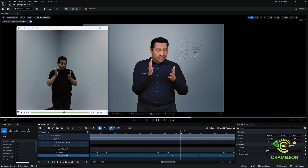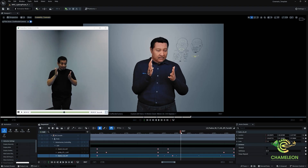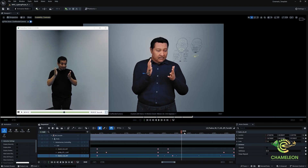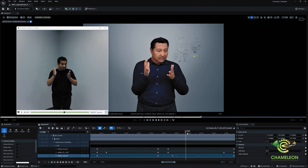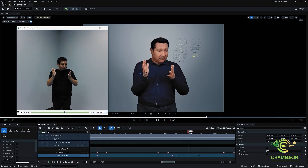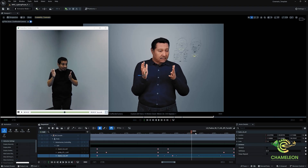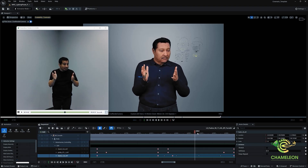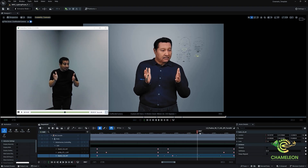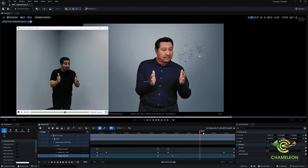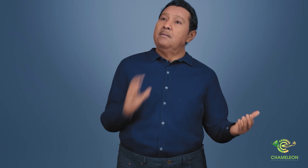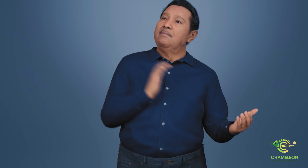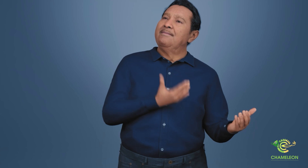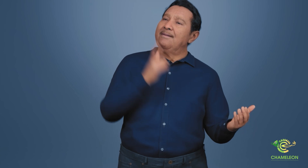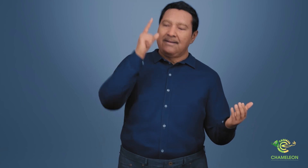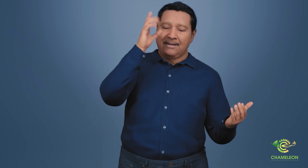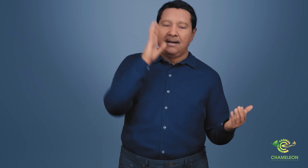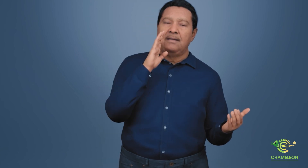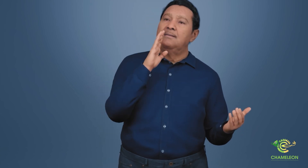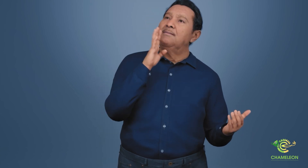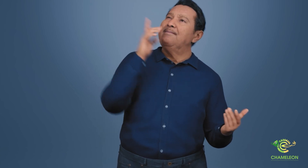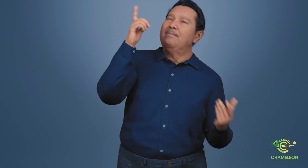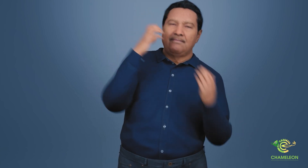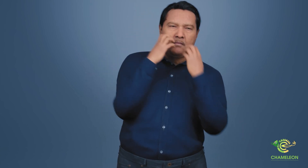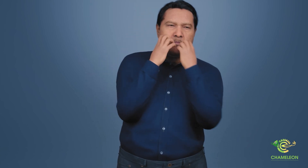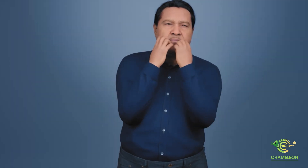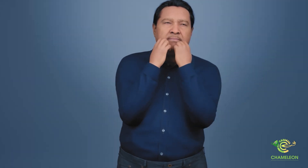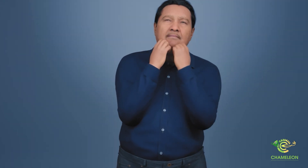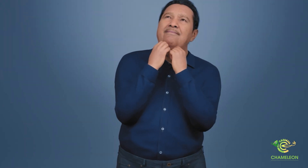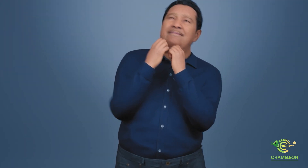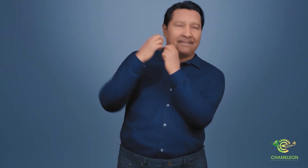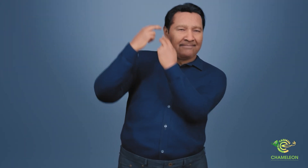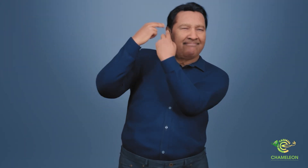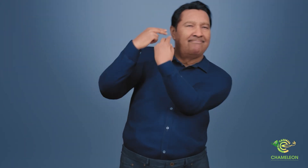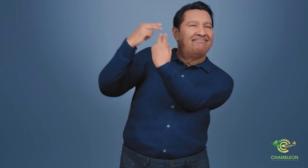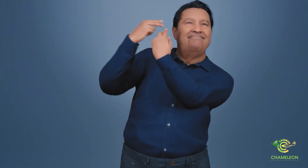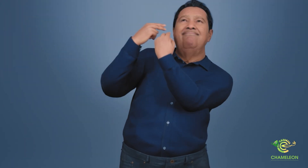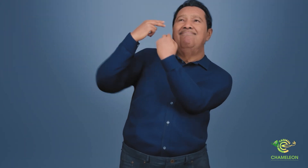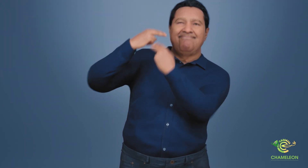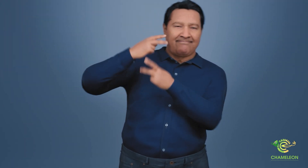it to lifelike avatars, creating visually engaging scripture content for deaf communities.